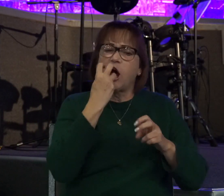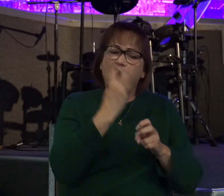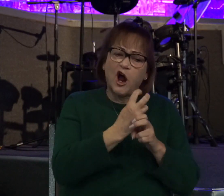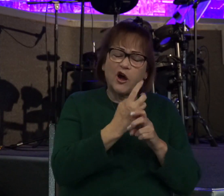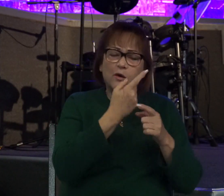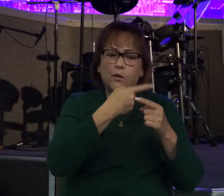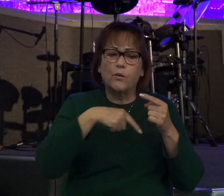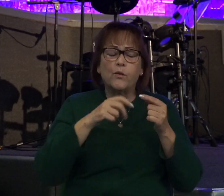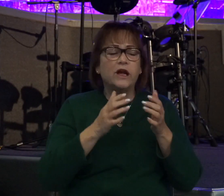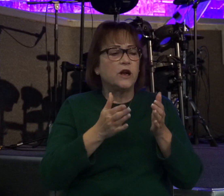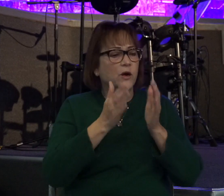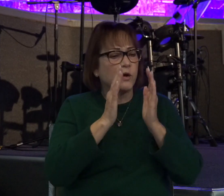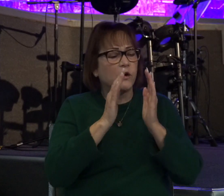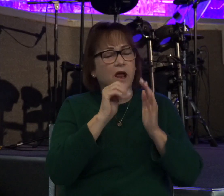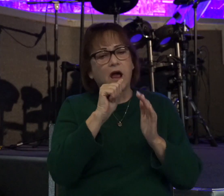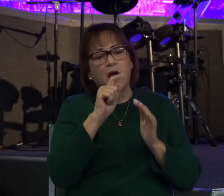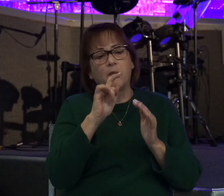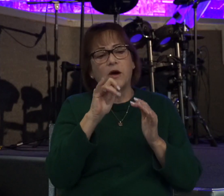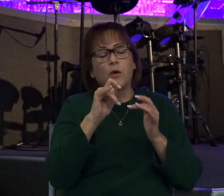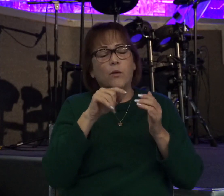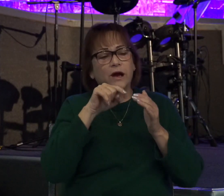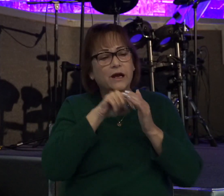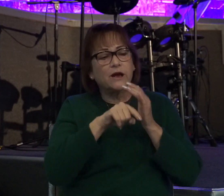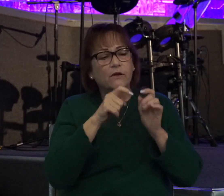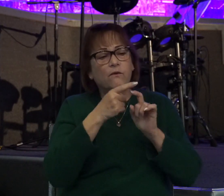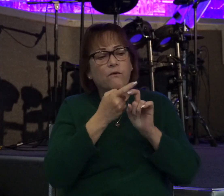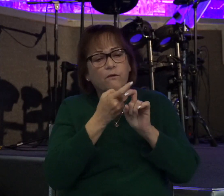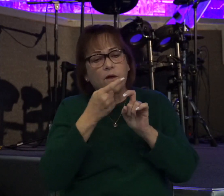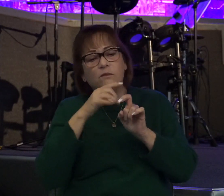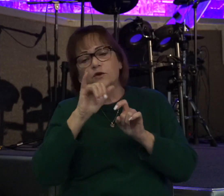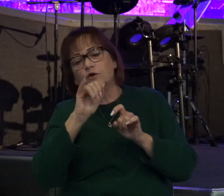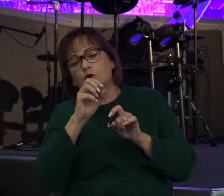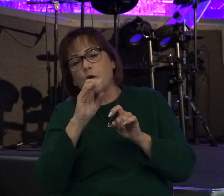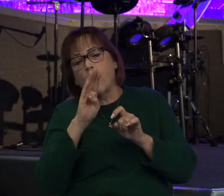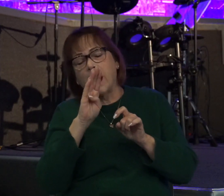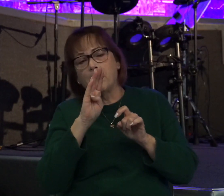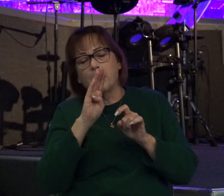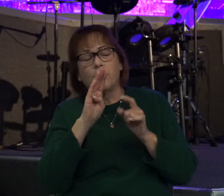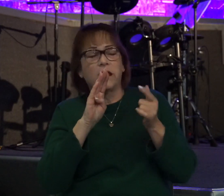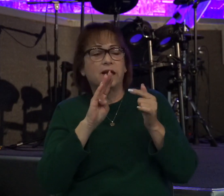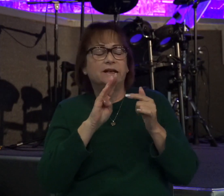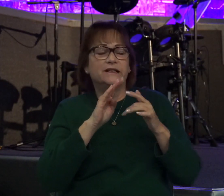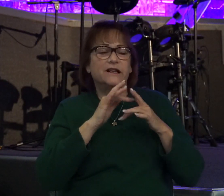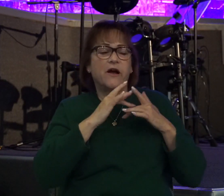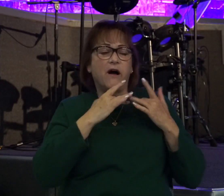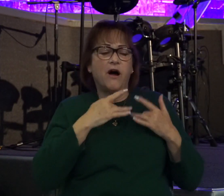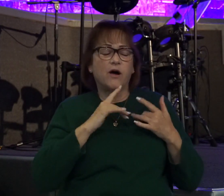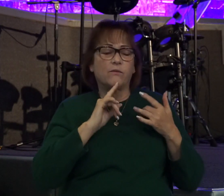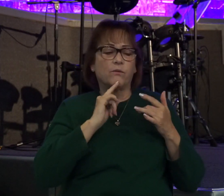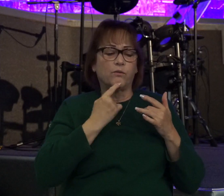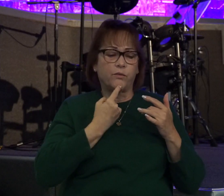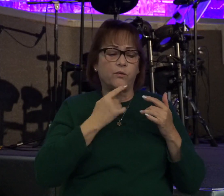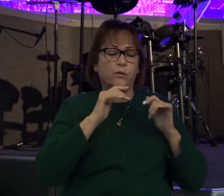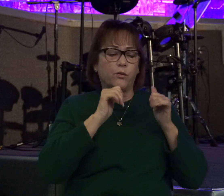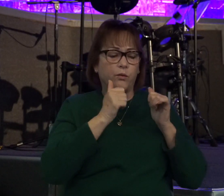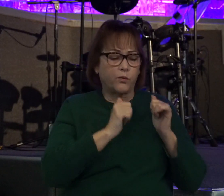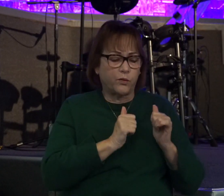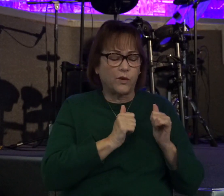that Abner had been killed by Joab. Ish-bosheth lost heart and all of Israel became troubled.